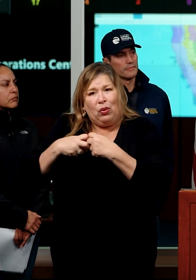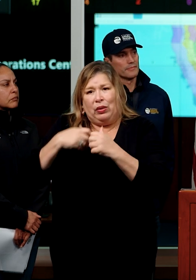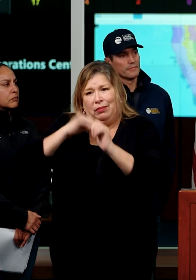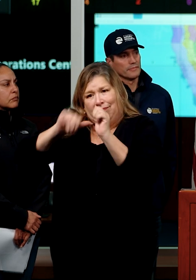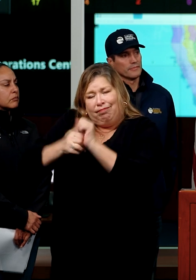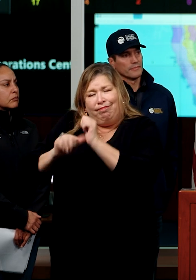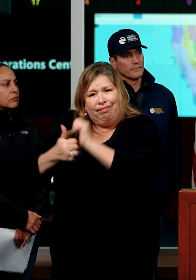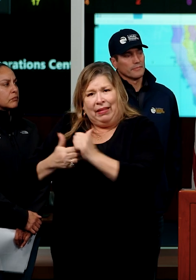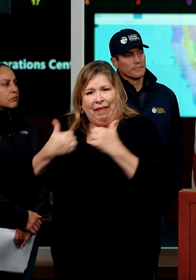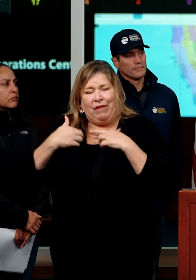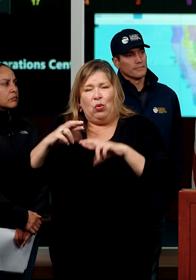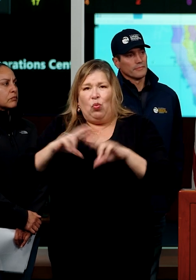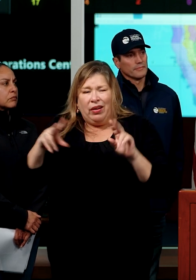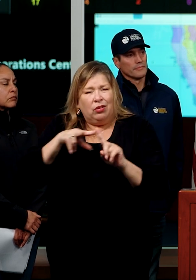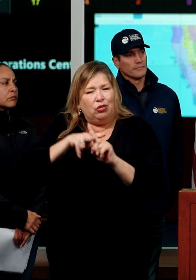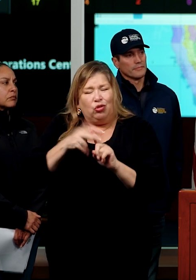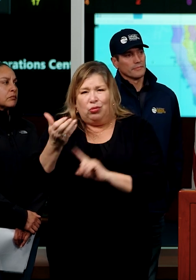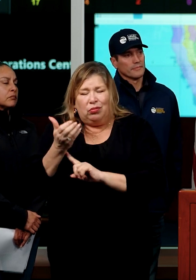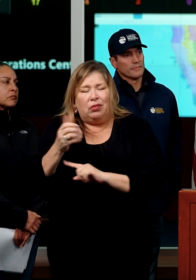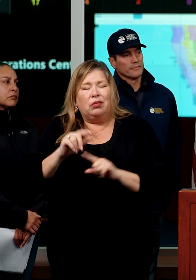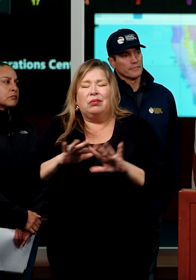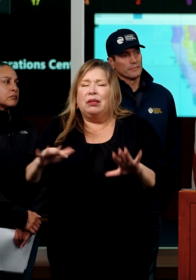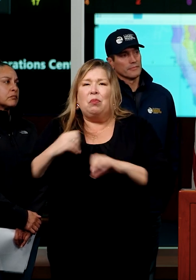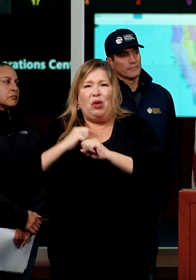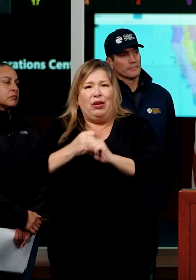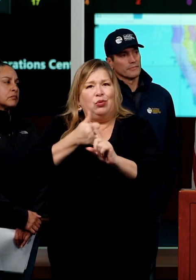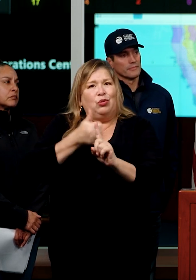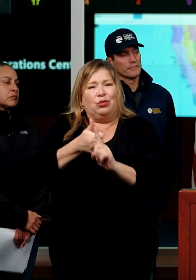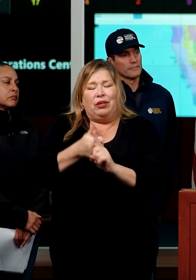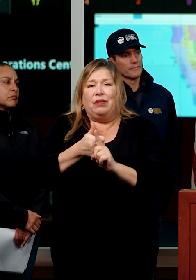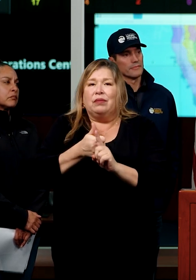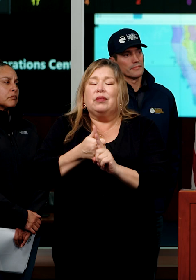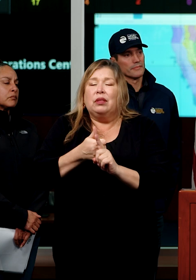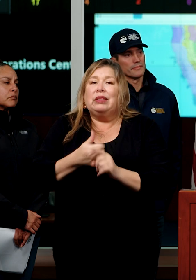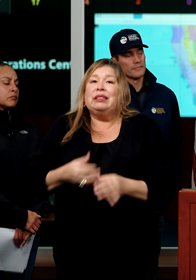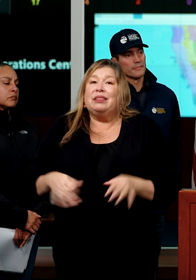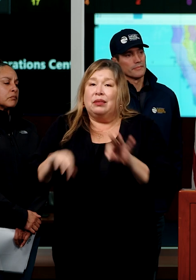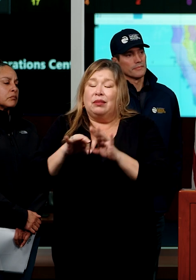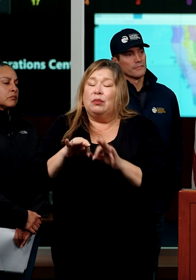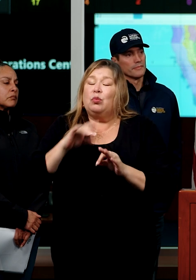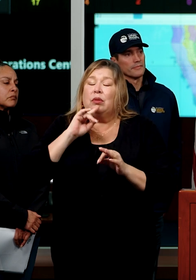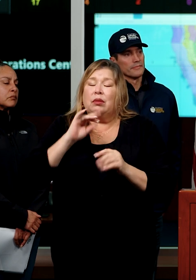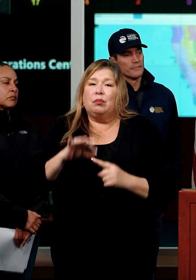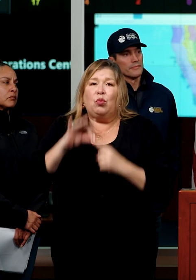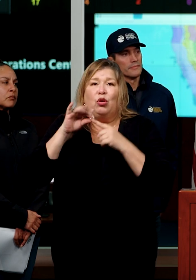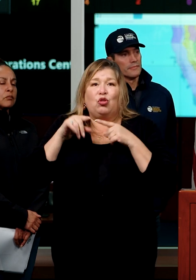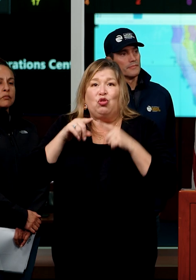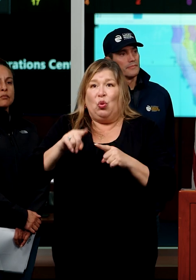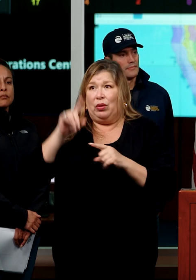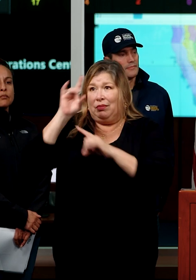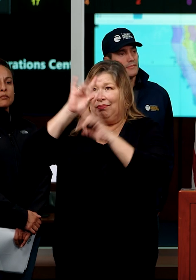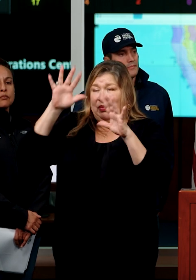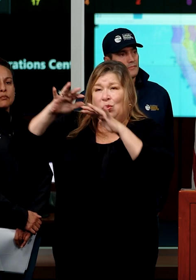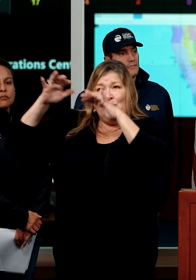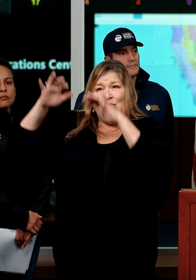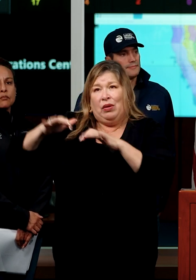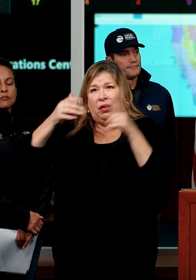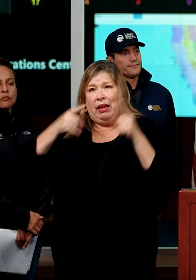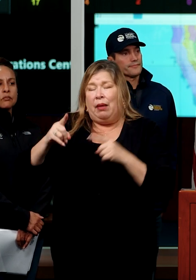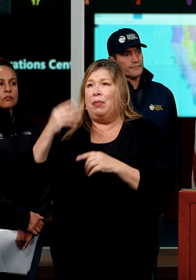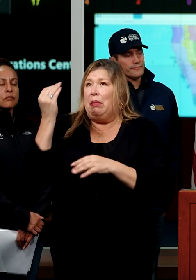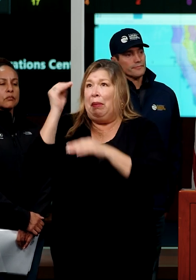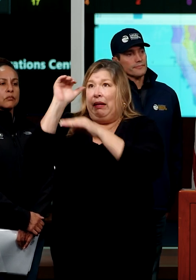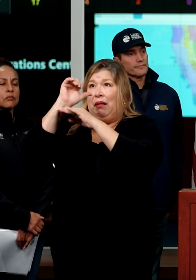sure, uh, that you're protecting yourself. Uh, particularly, again, during those peak hours of the storm coming in Monday and Tuesday.